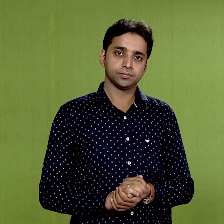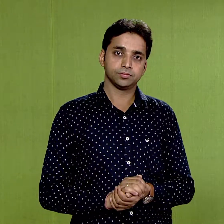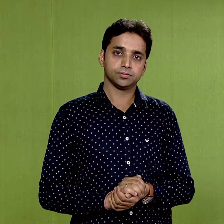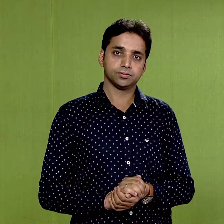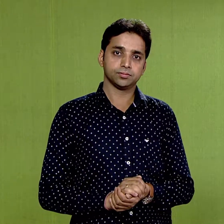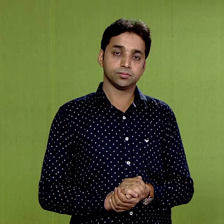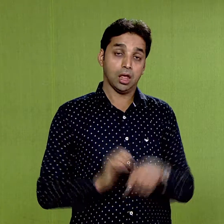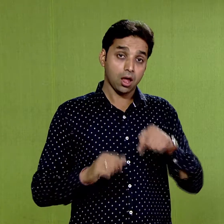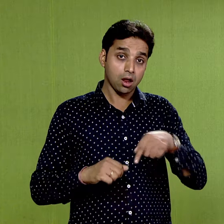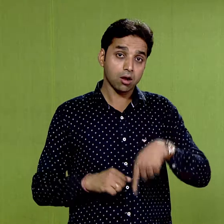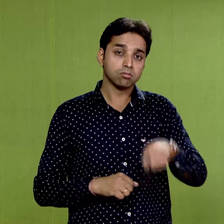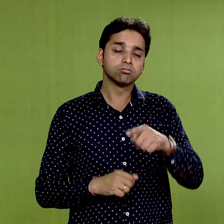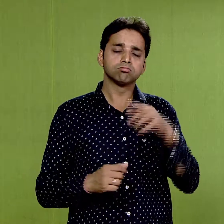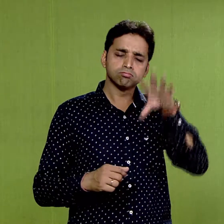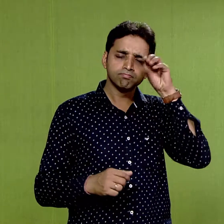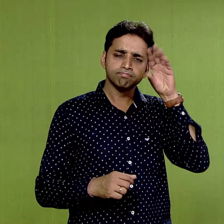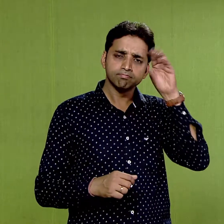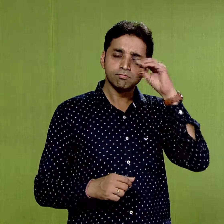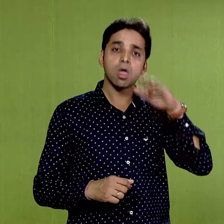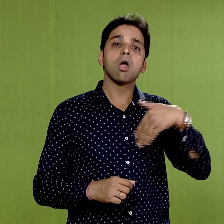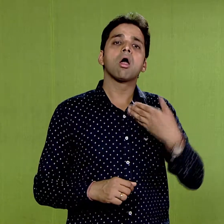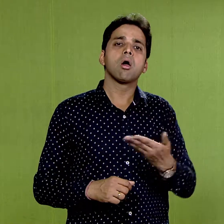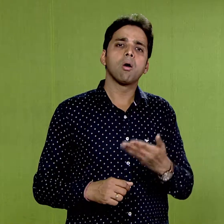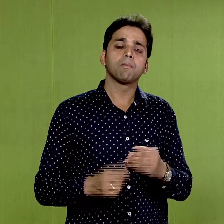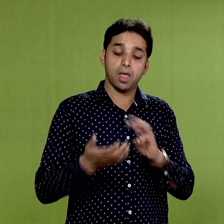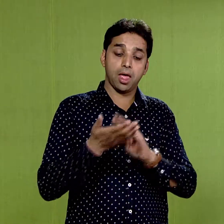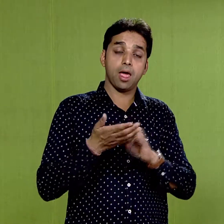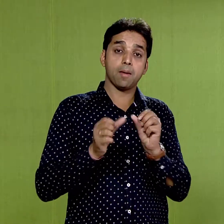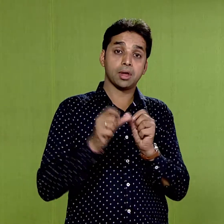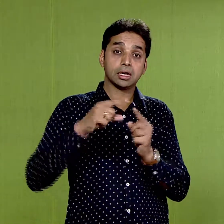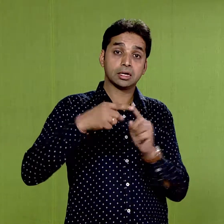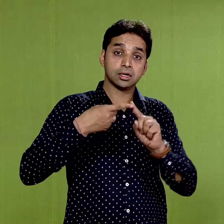now we will learn about the materials used to make the paintings.